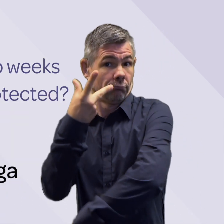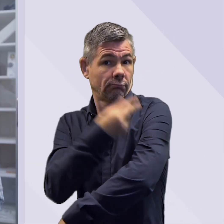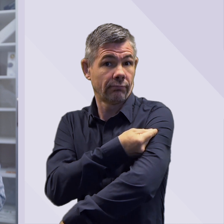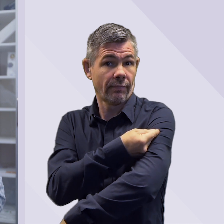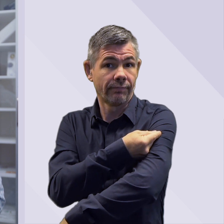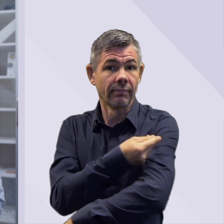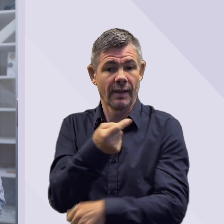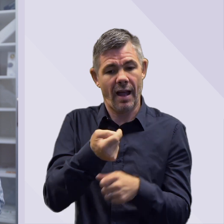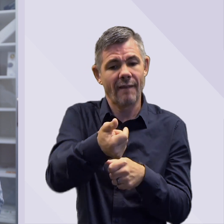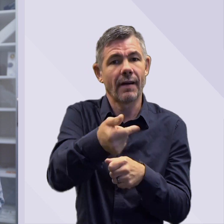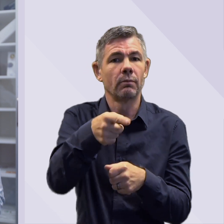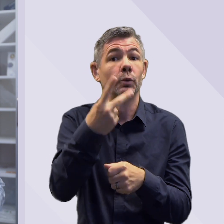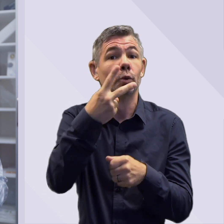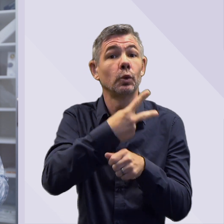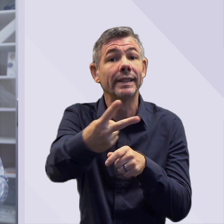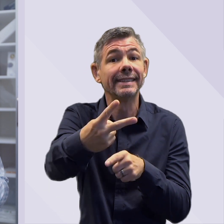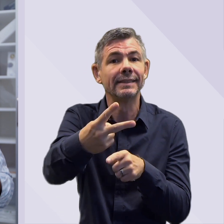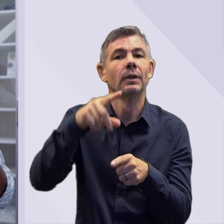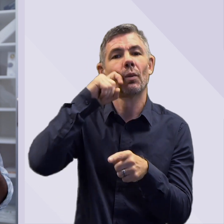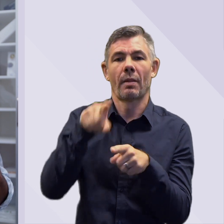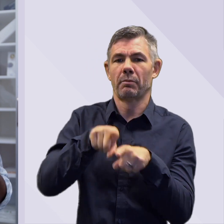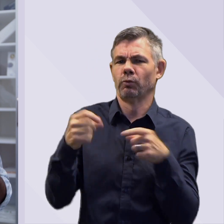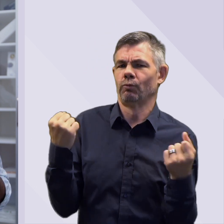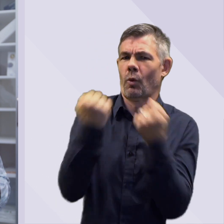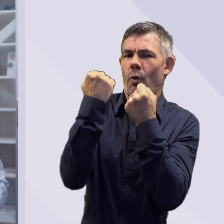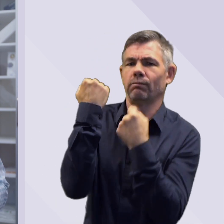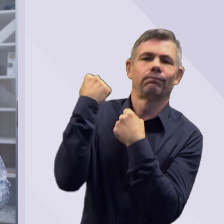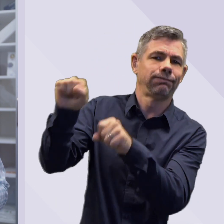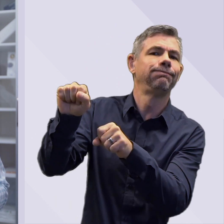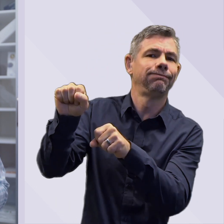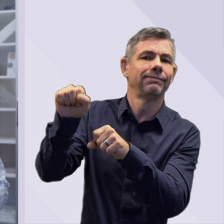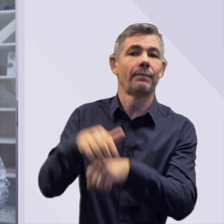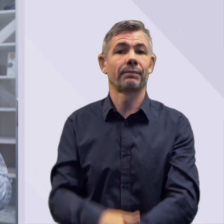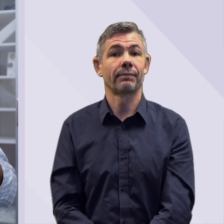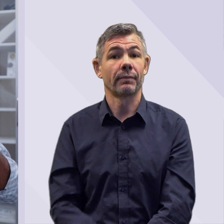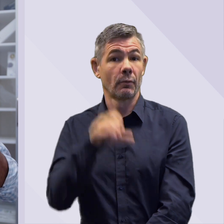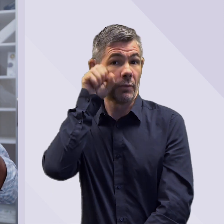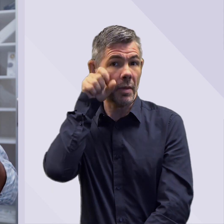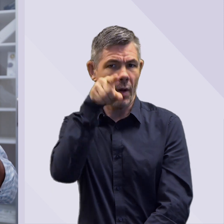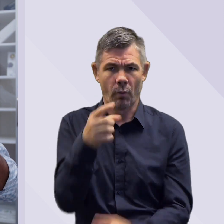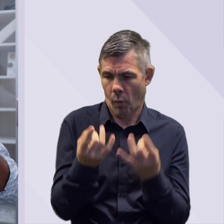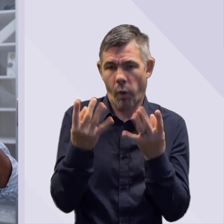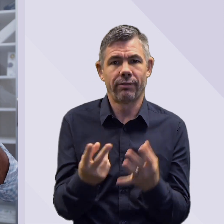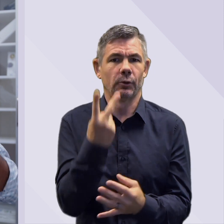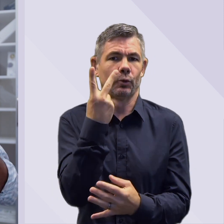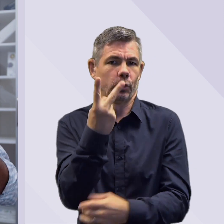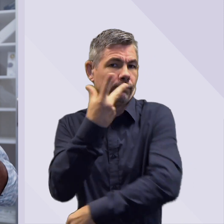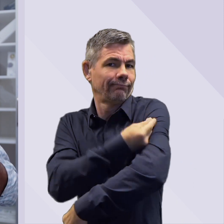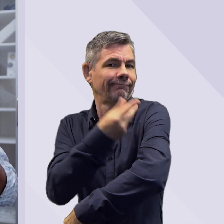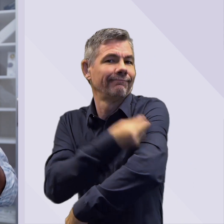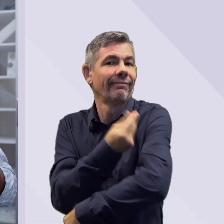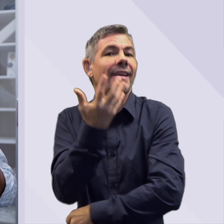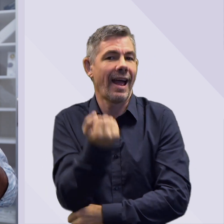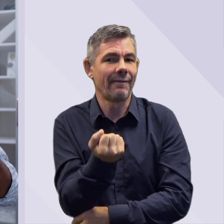It is probably going to be at your maximum after two weeks but because you've already got some